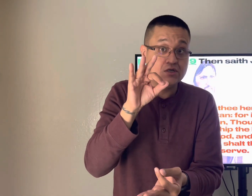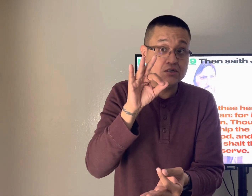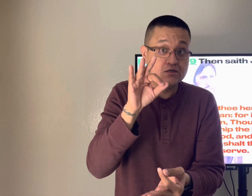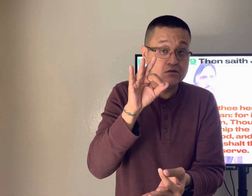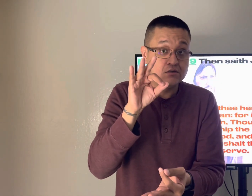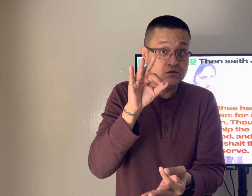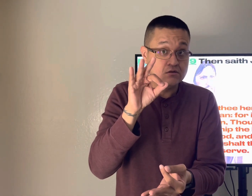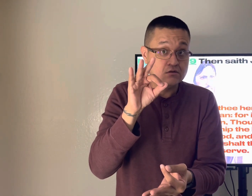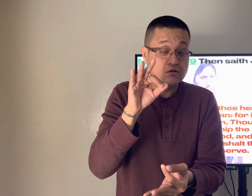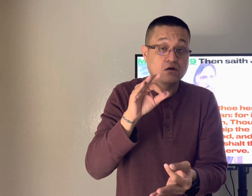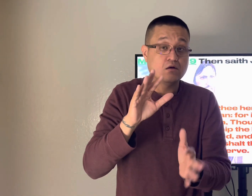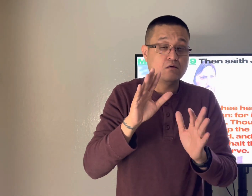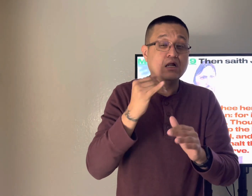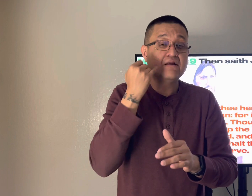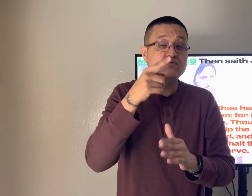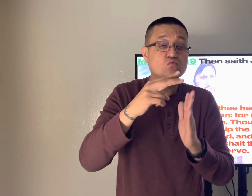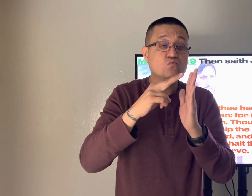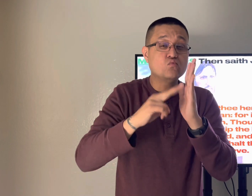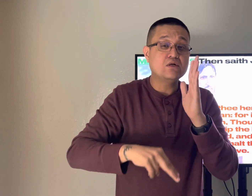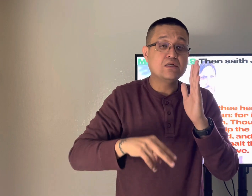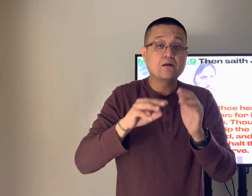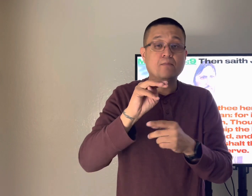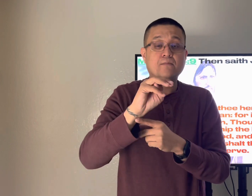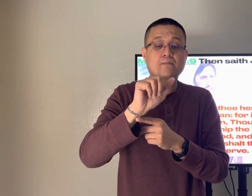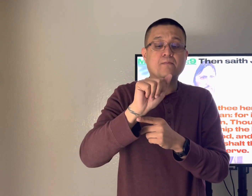remember god is the spirit we worship him in truth and his spirit